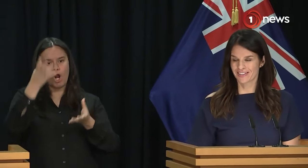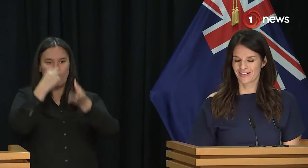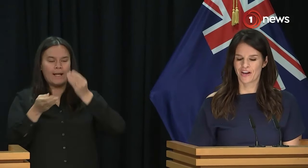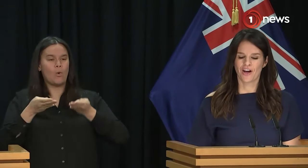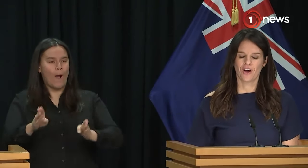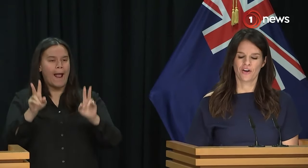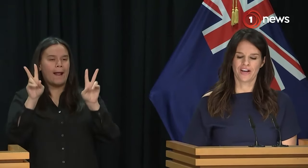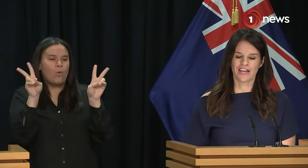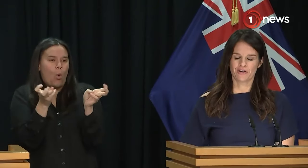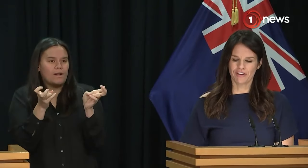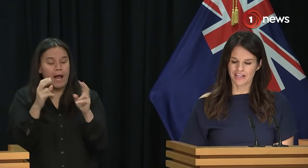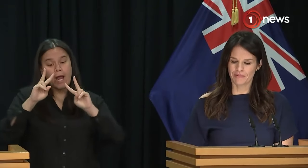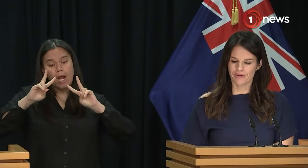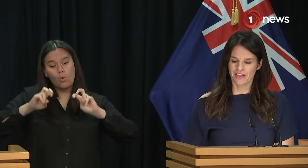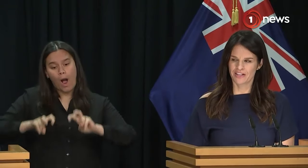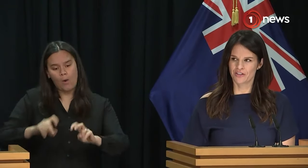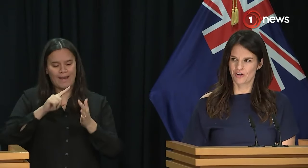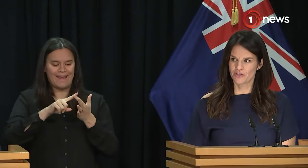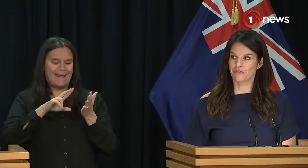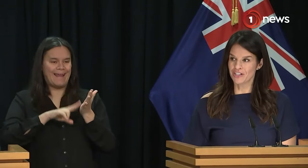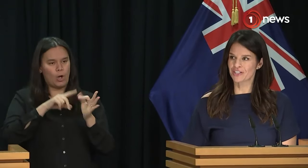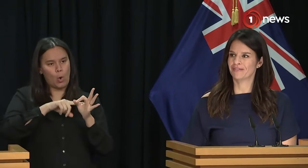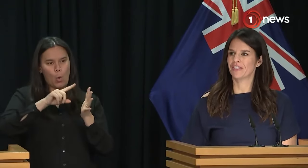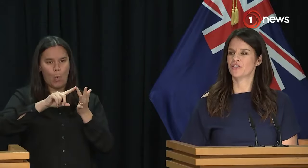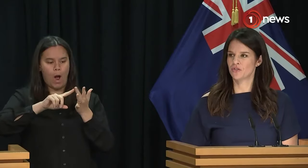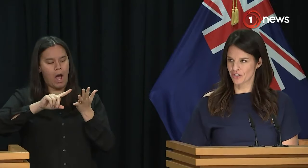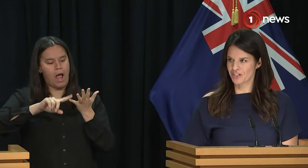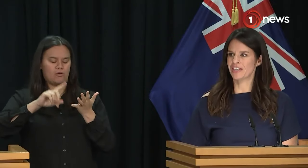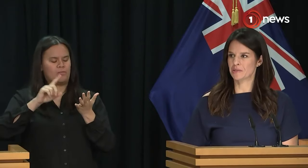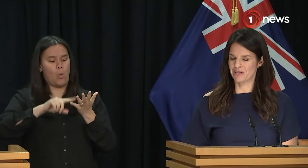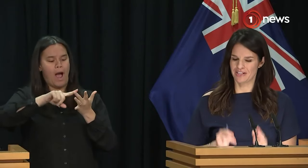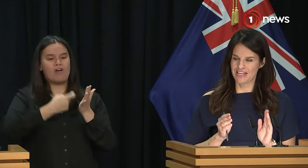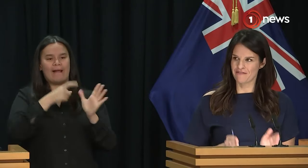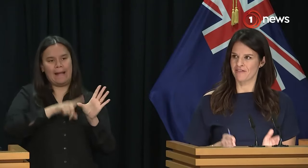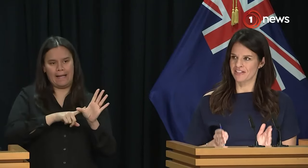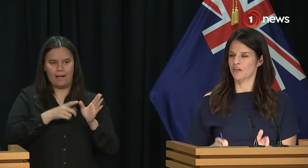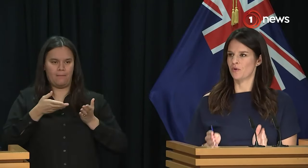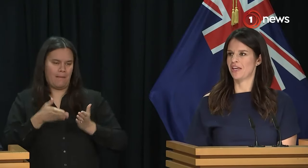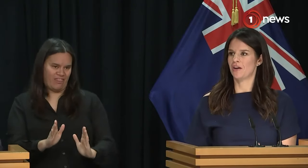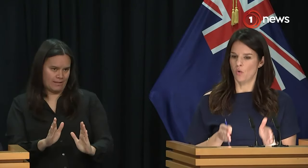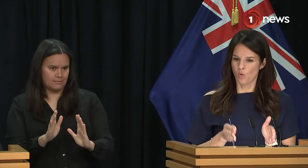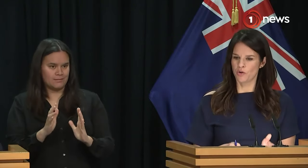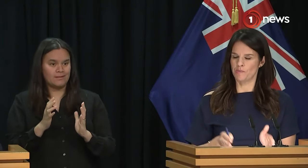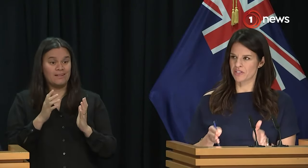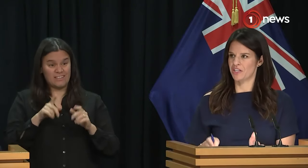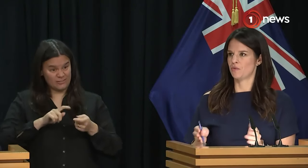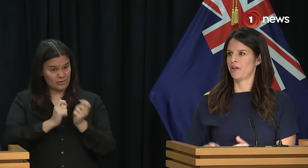a focus on a curriculum that is knowledge rich, structured, explicit, every single year, what you must teach and